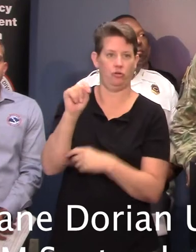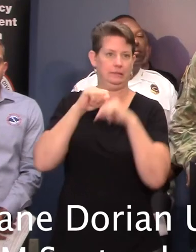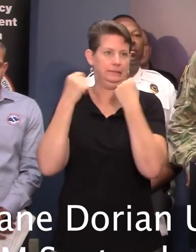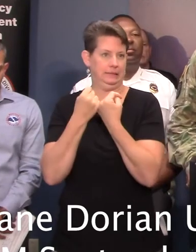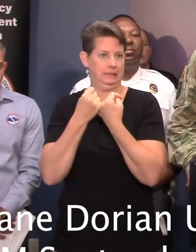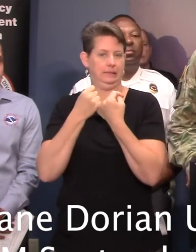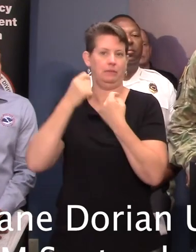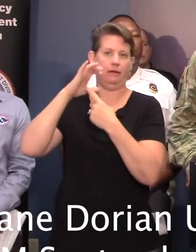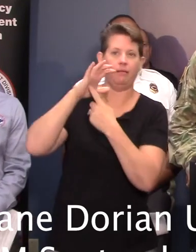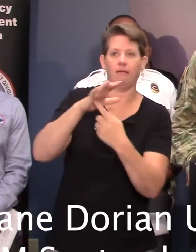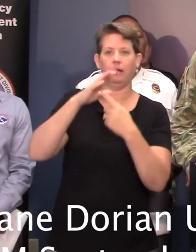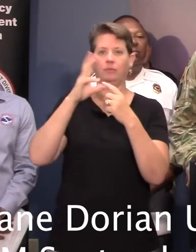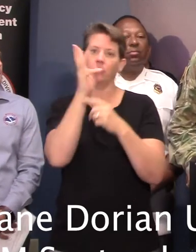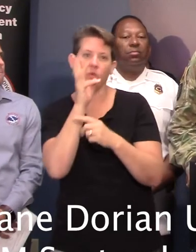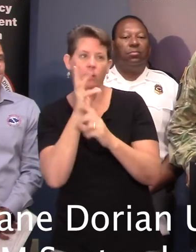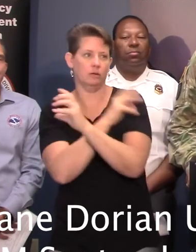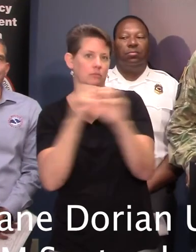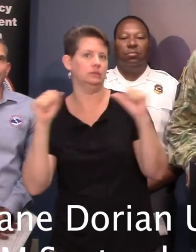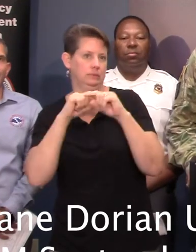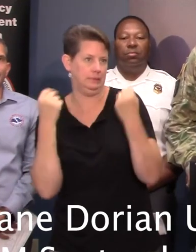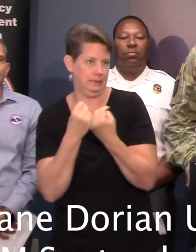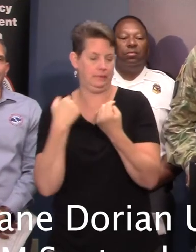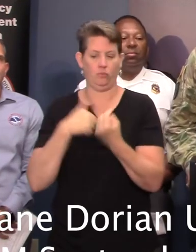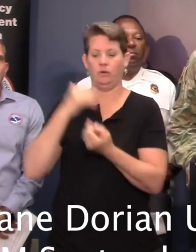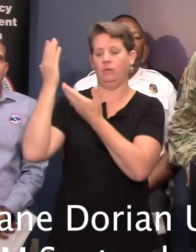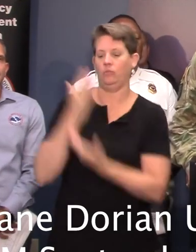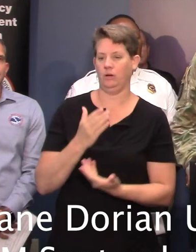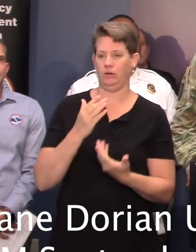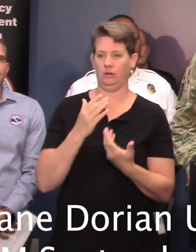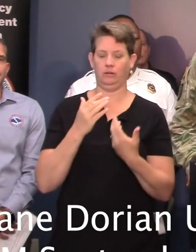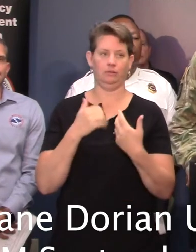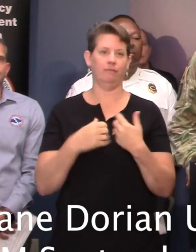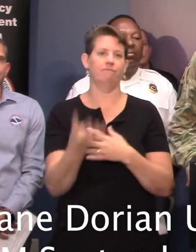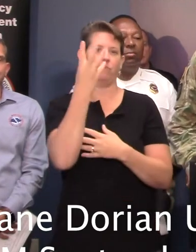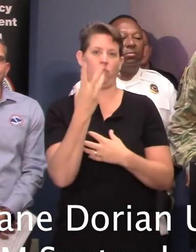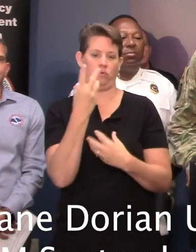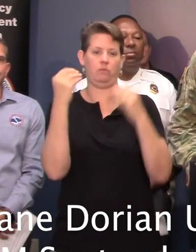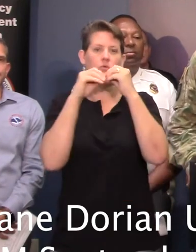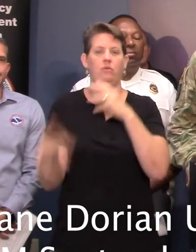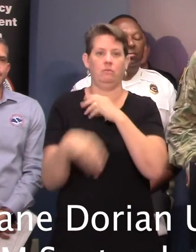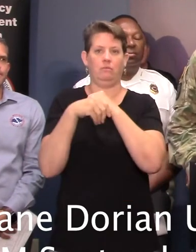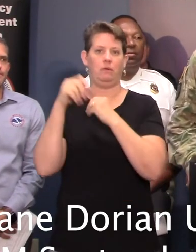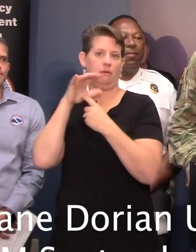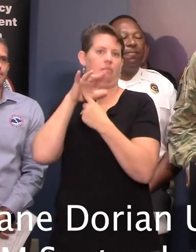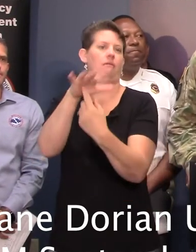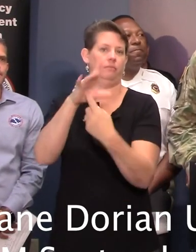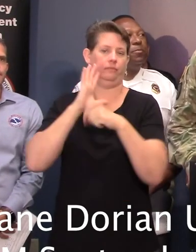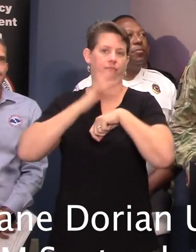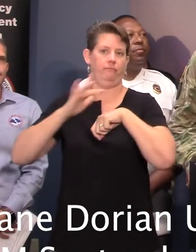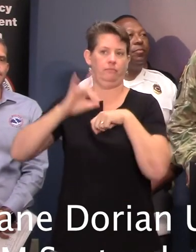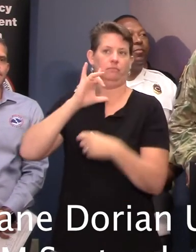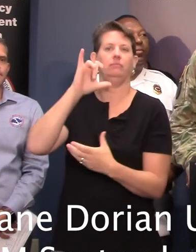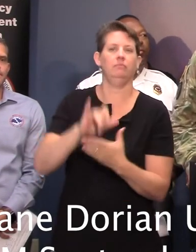teams. So we're bringing in four additional U-860 Black Hawk helicopters to be available for